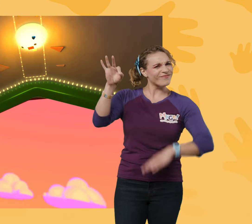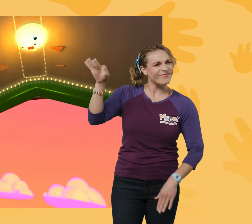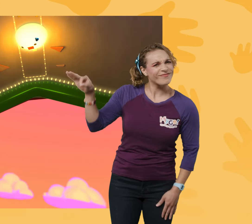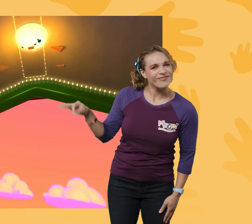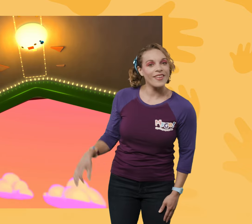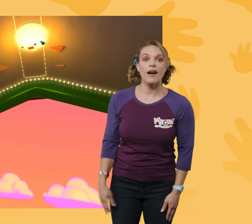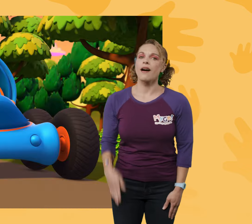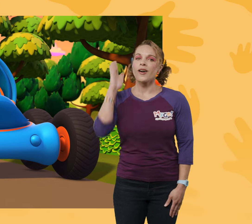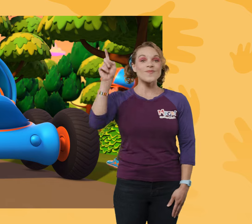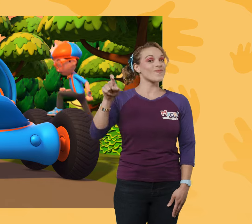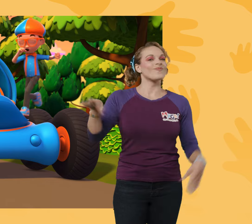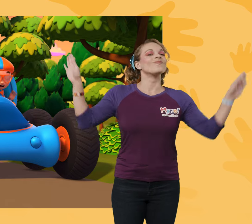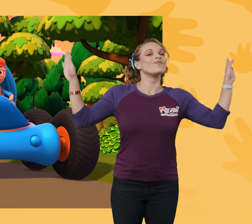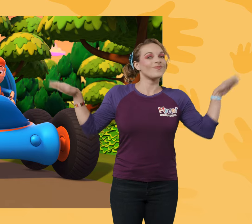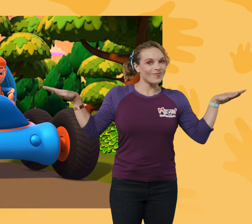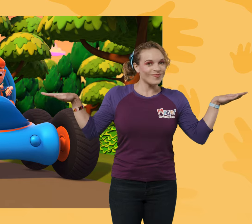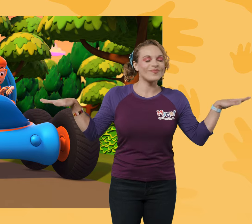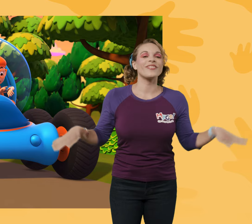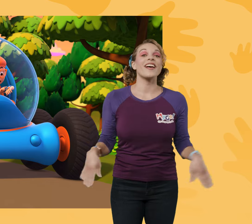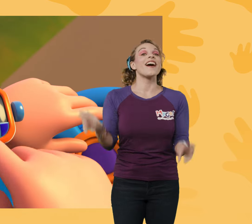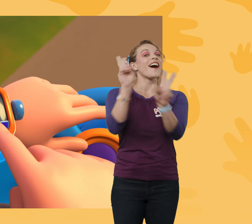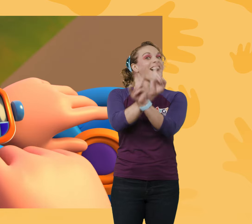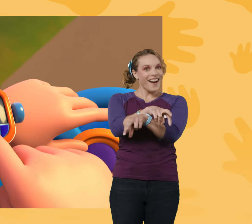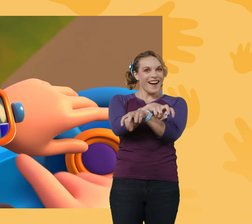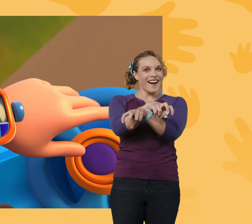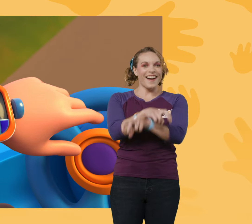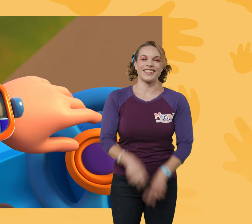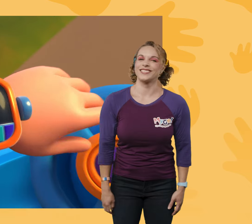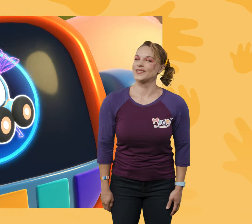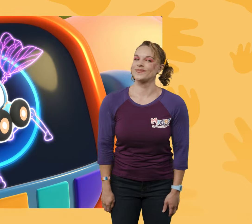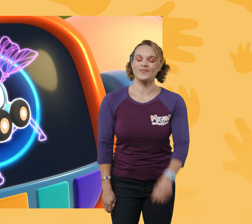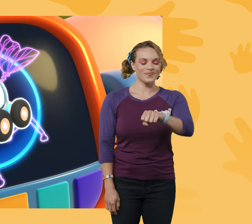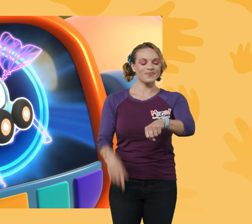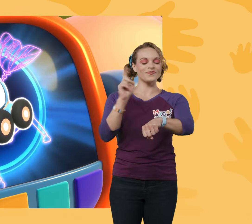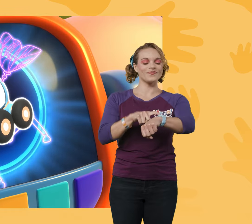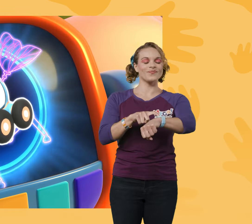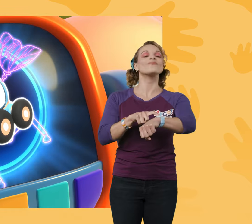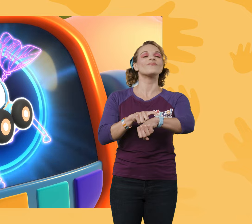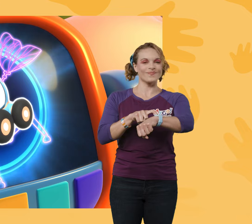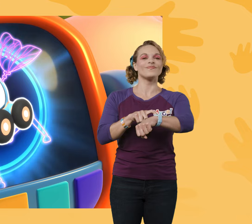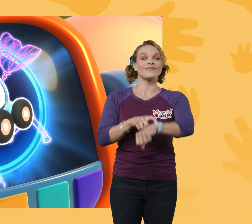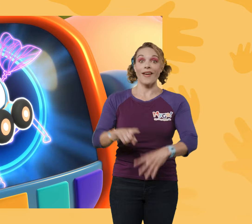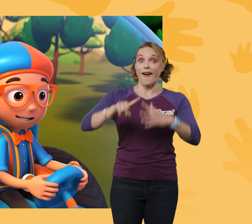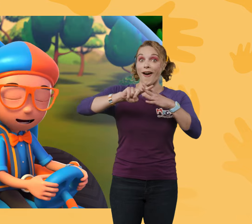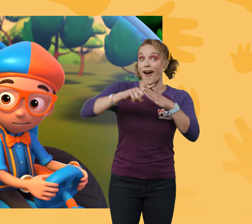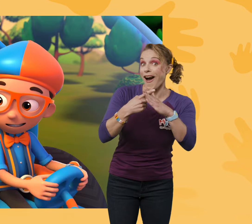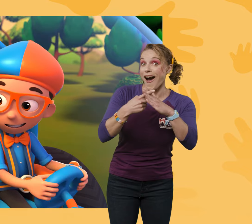the ceiling? I'm gonna need wings and spider legs! Wings, spider legs, confirmed. Activate